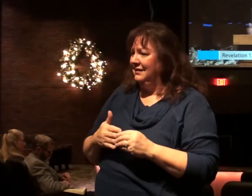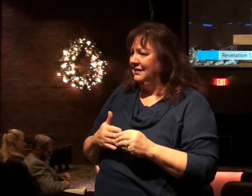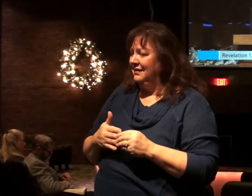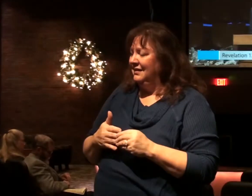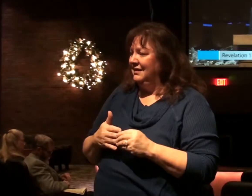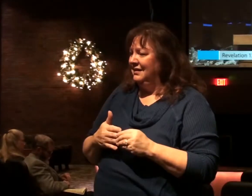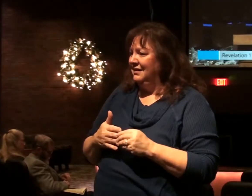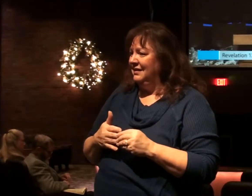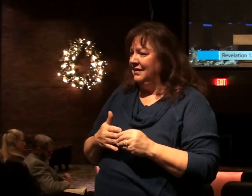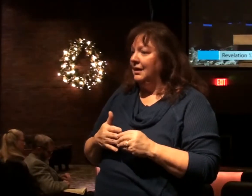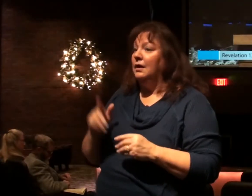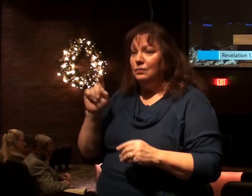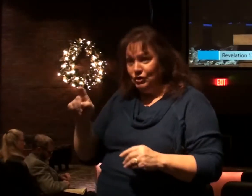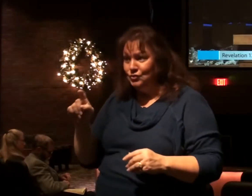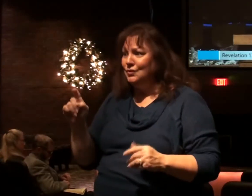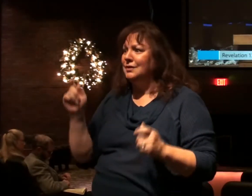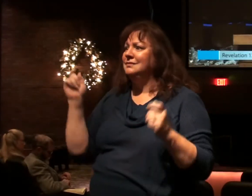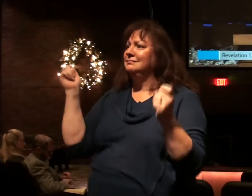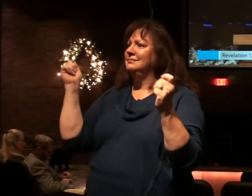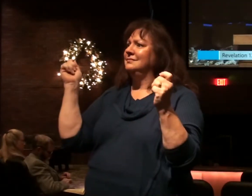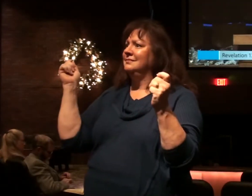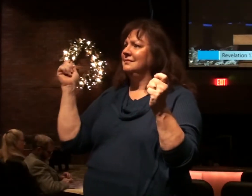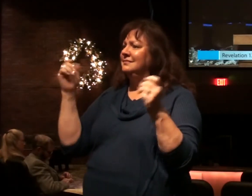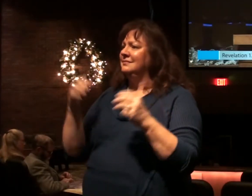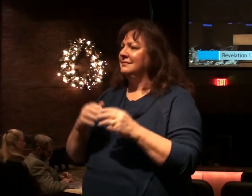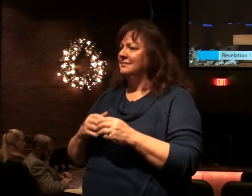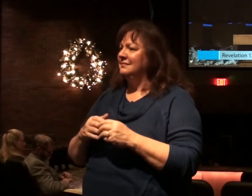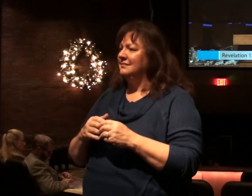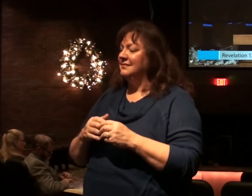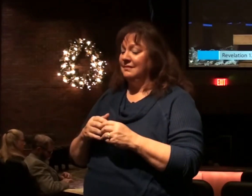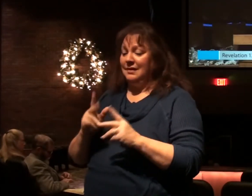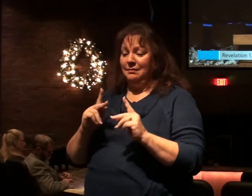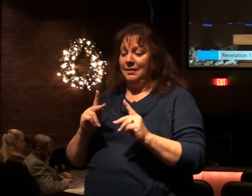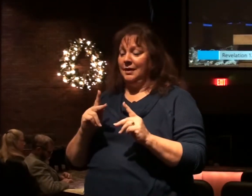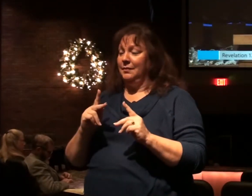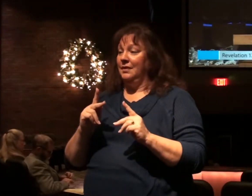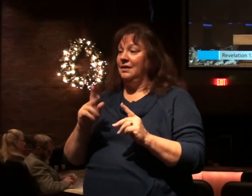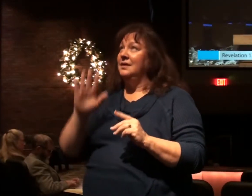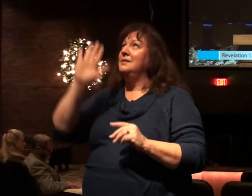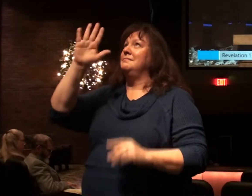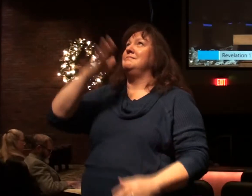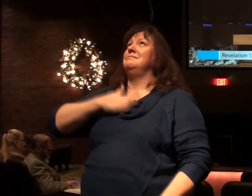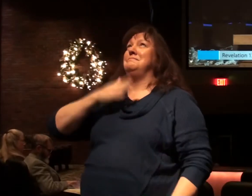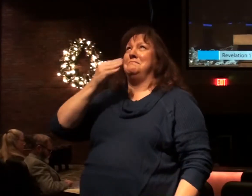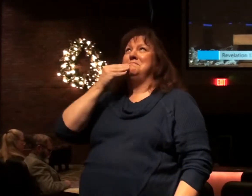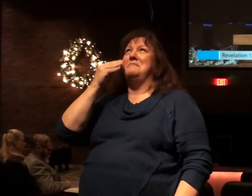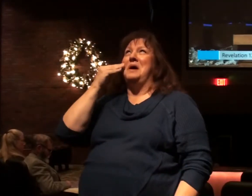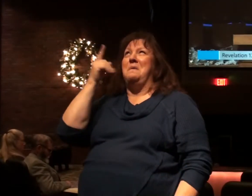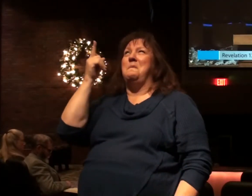And we should rejoice. And those who have heaven as their home,